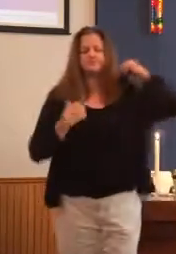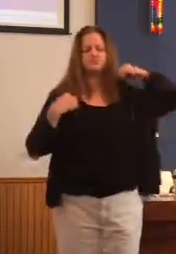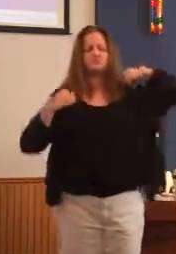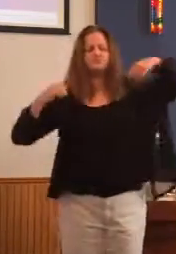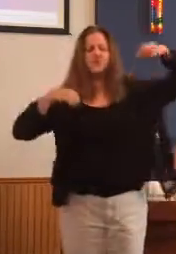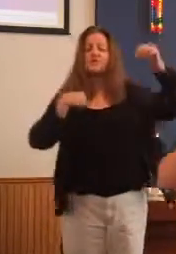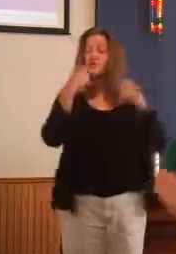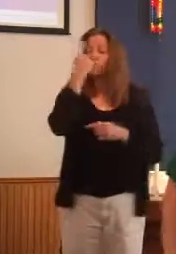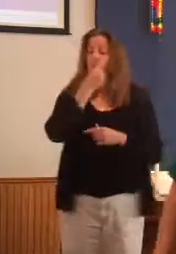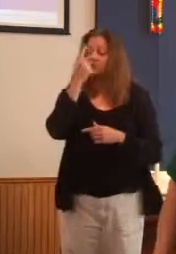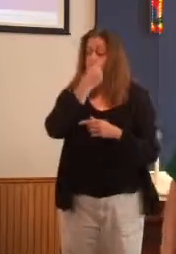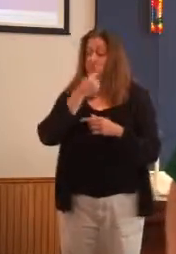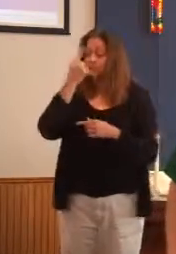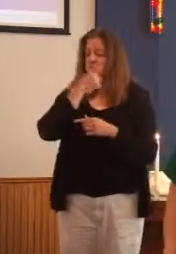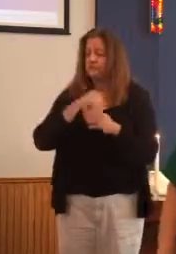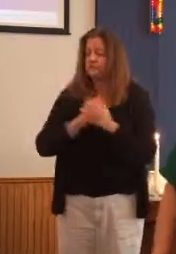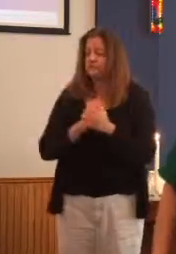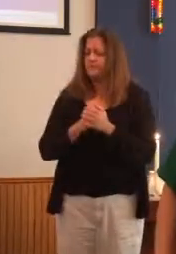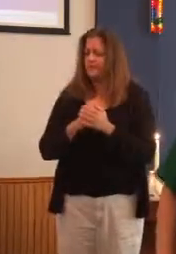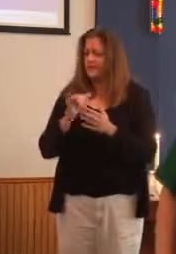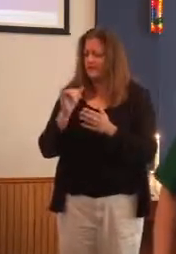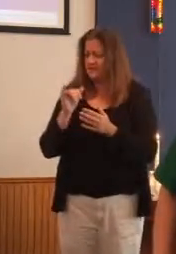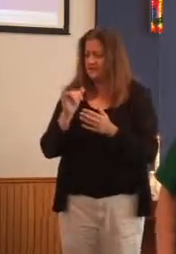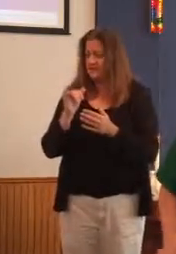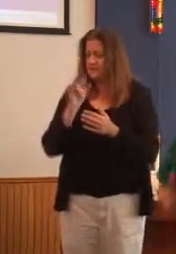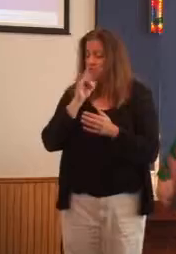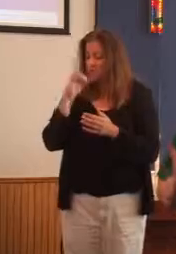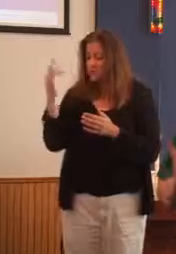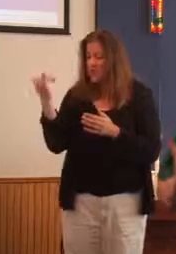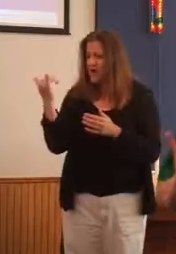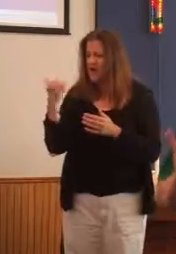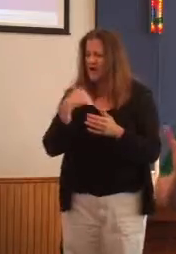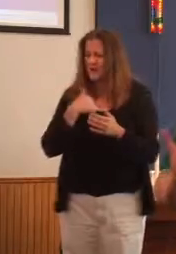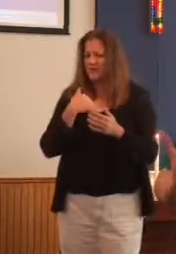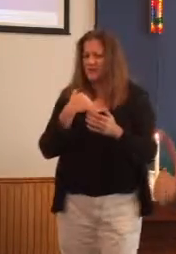that's why we have such a pushback